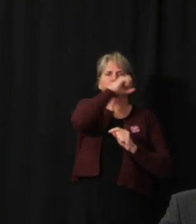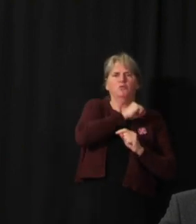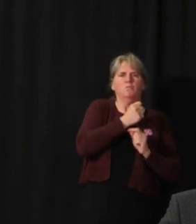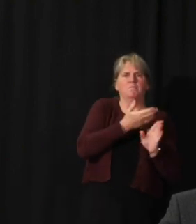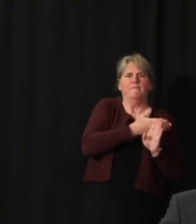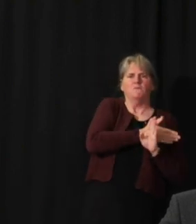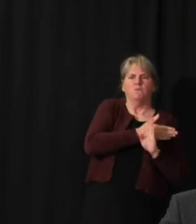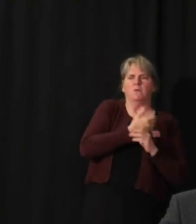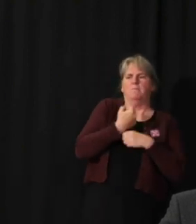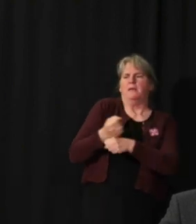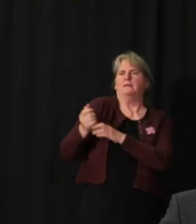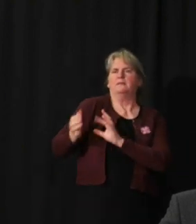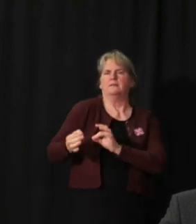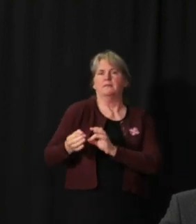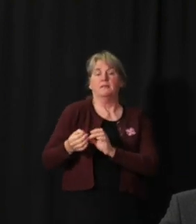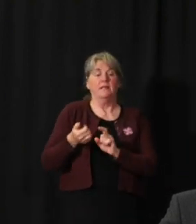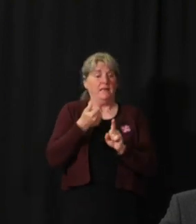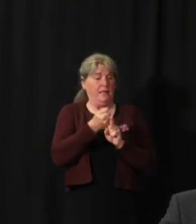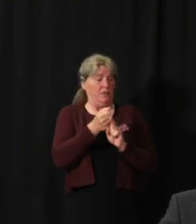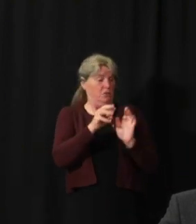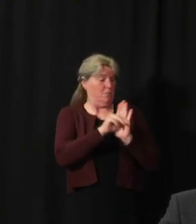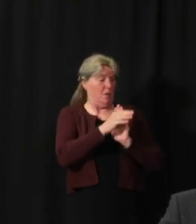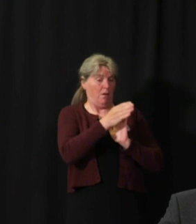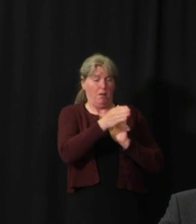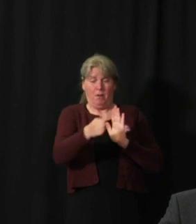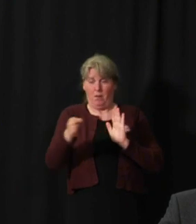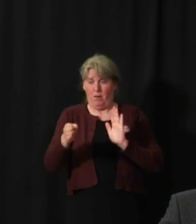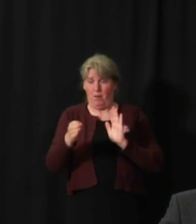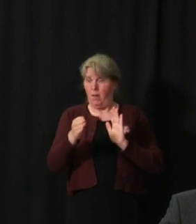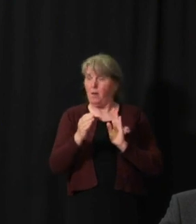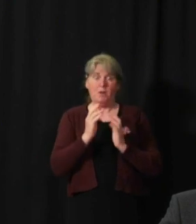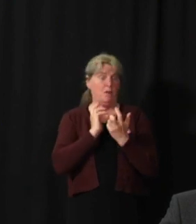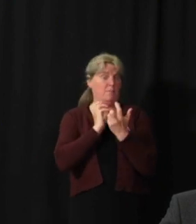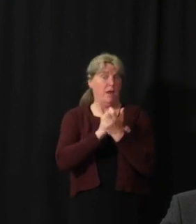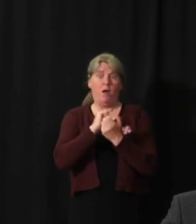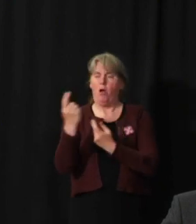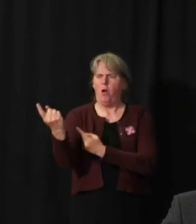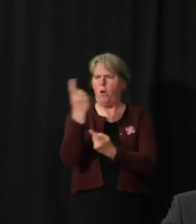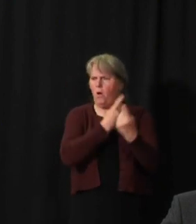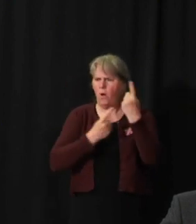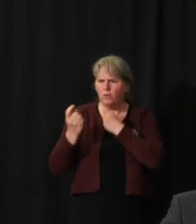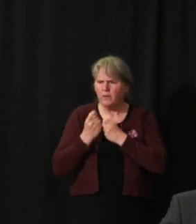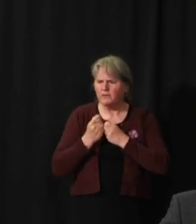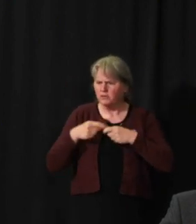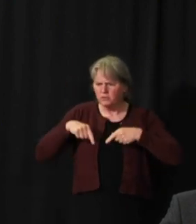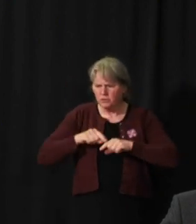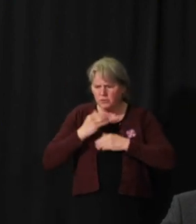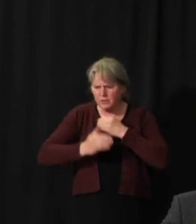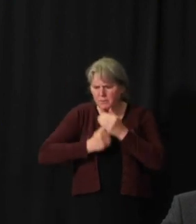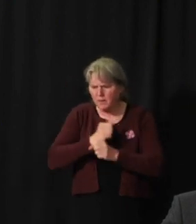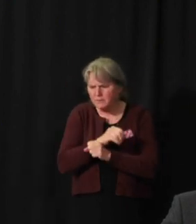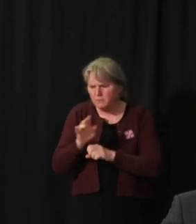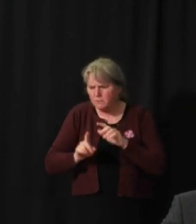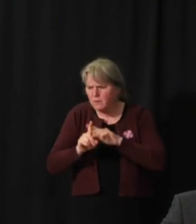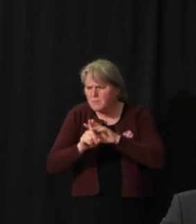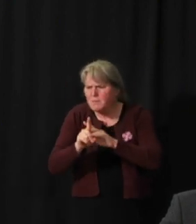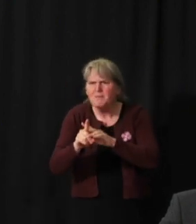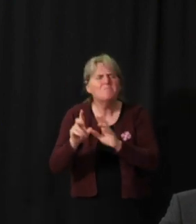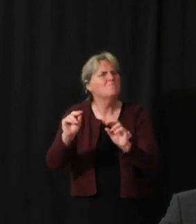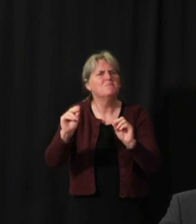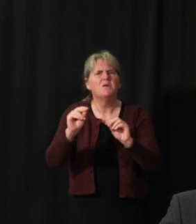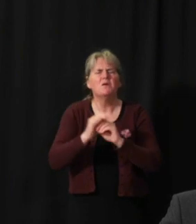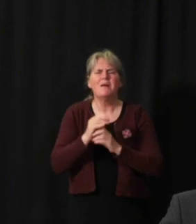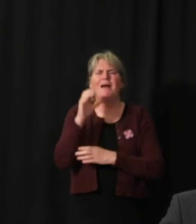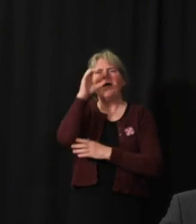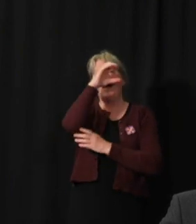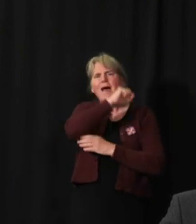So not every model is appropriate to answer every question at every stage of the outbreak. They're a means to estimate and